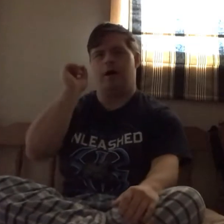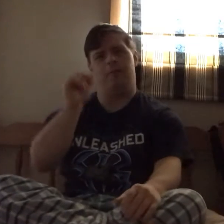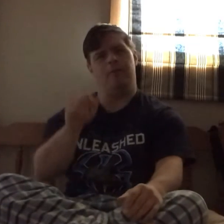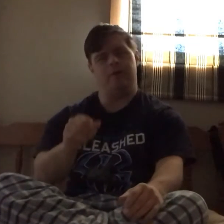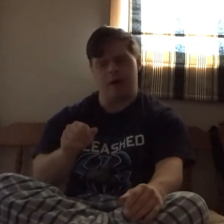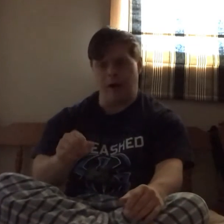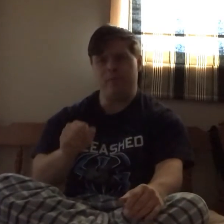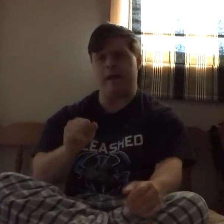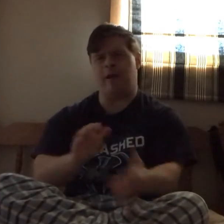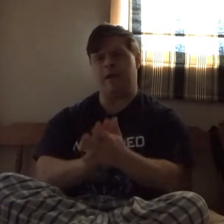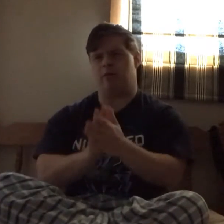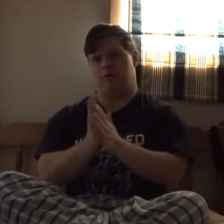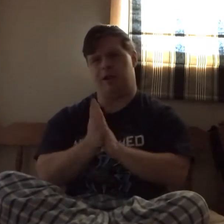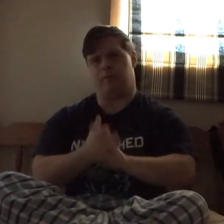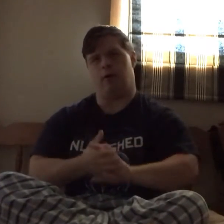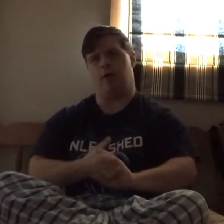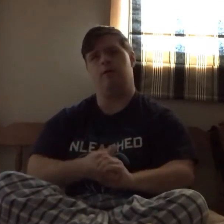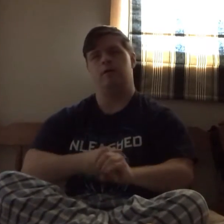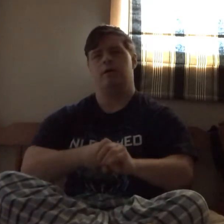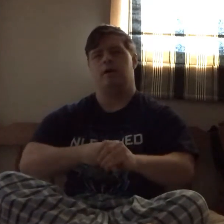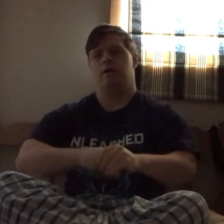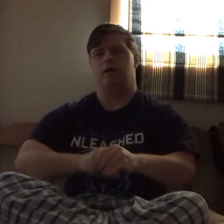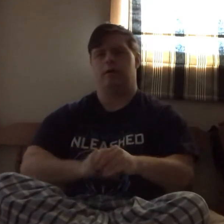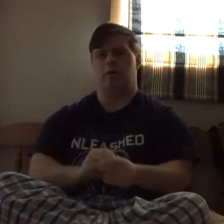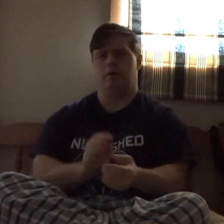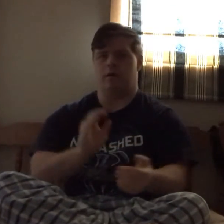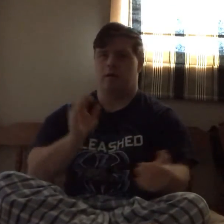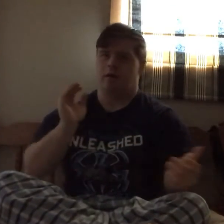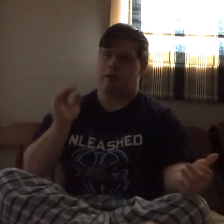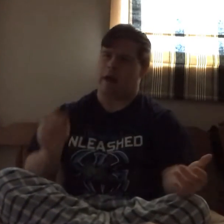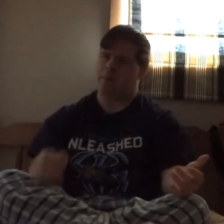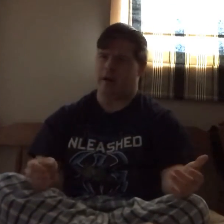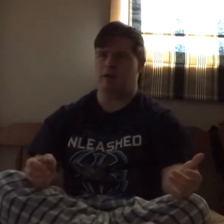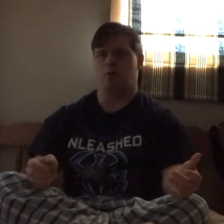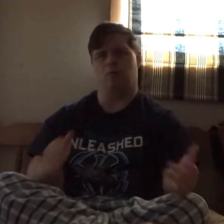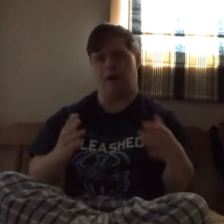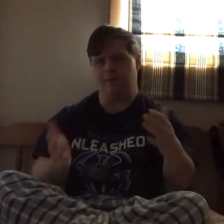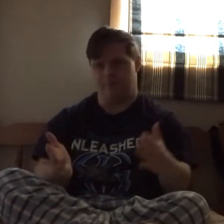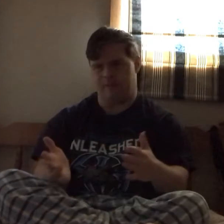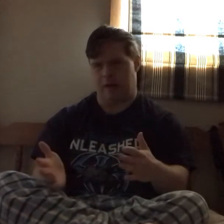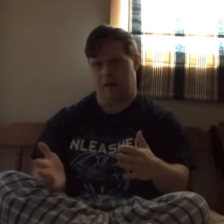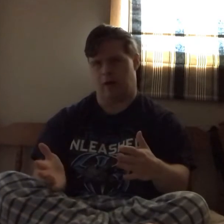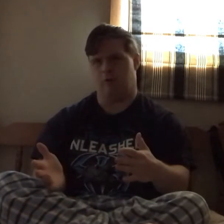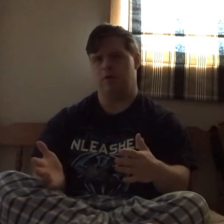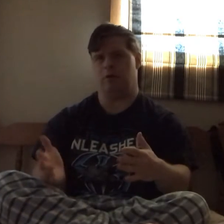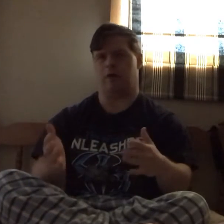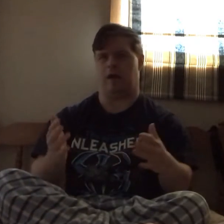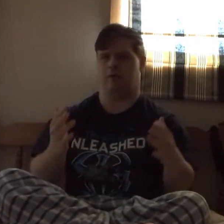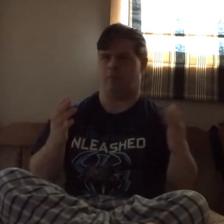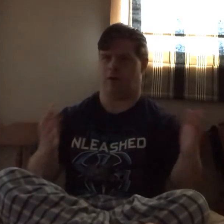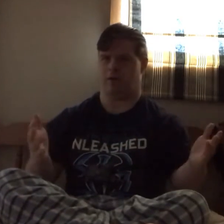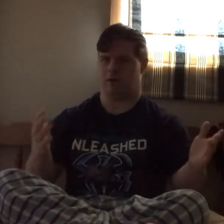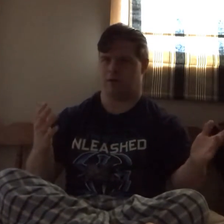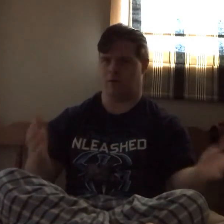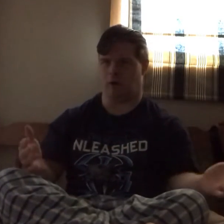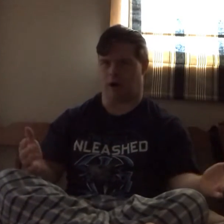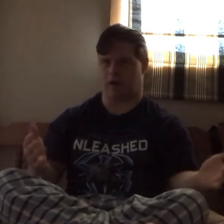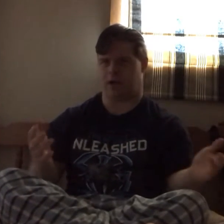Up there in the search bar, you would type in what video you guys want to watch.